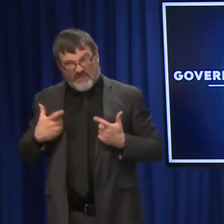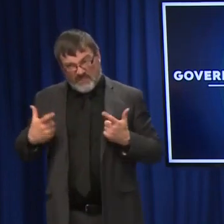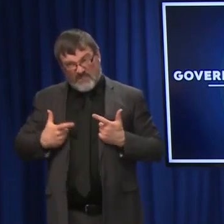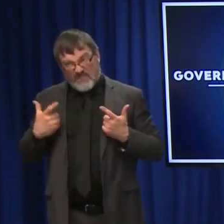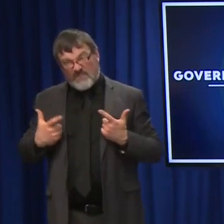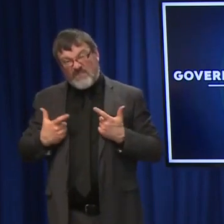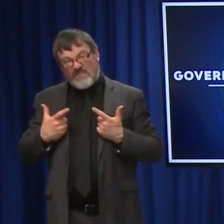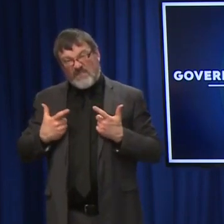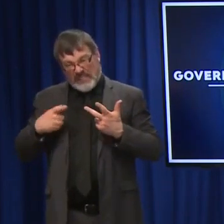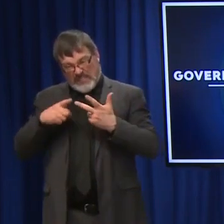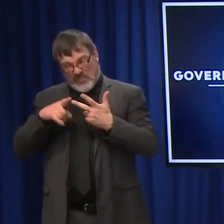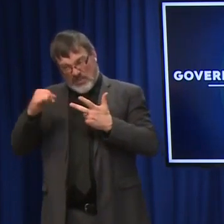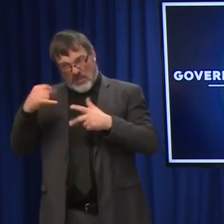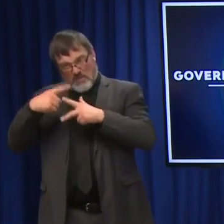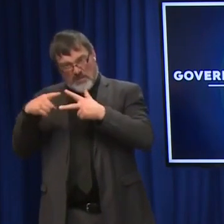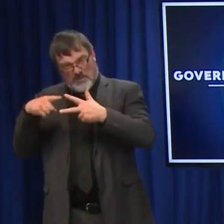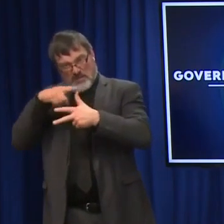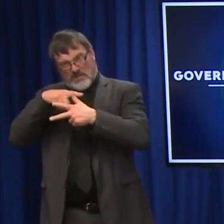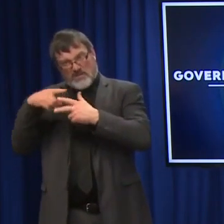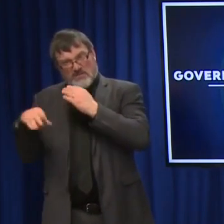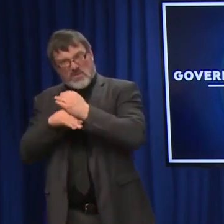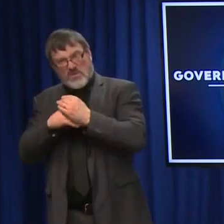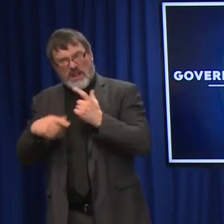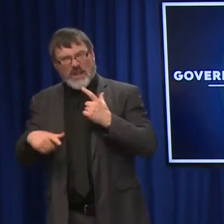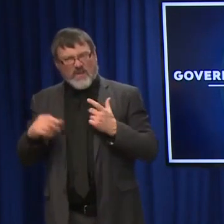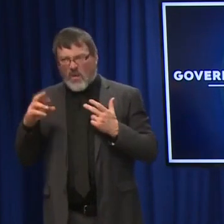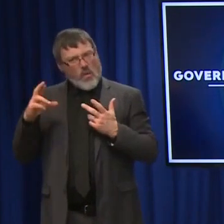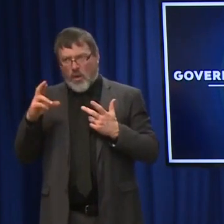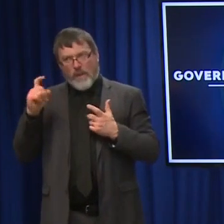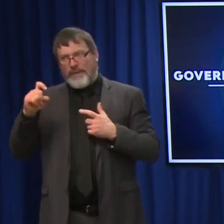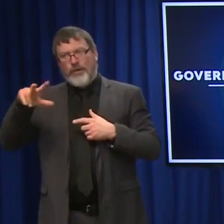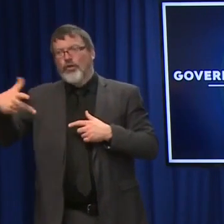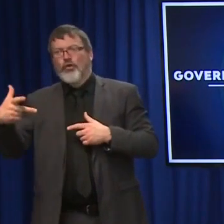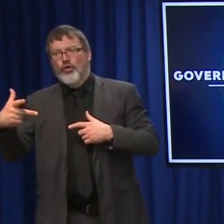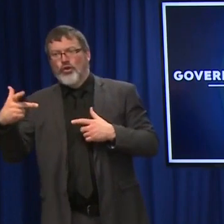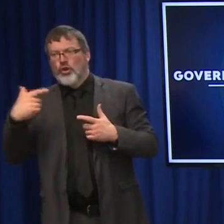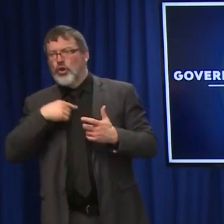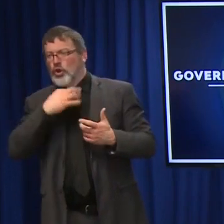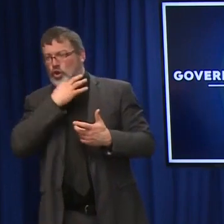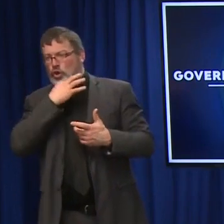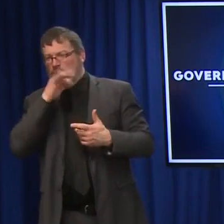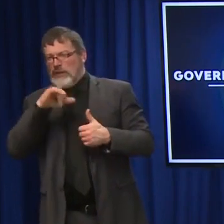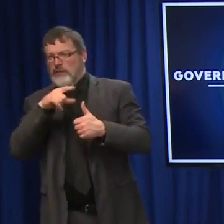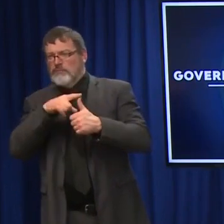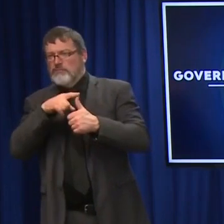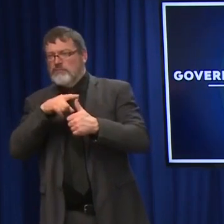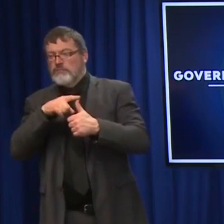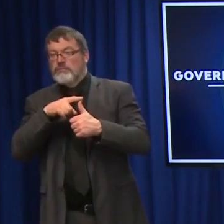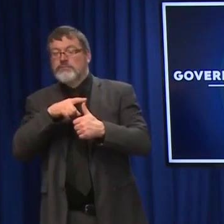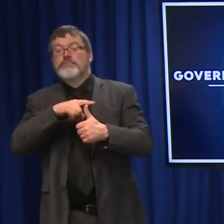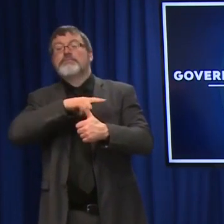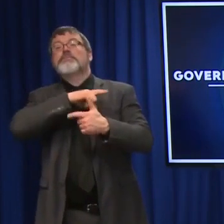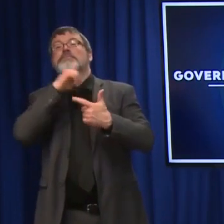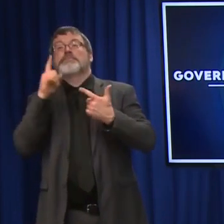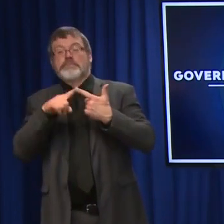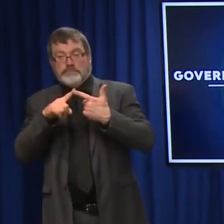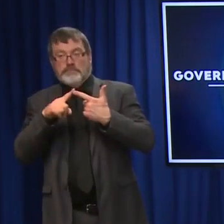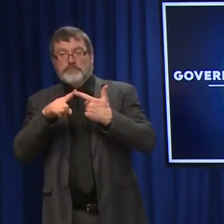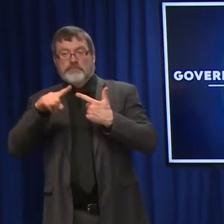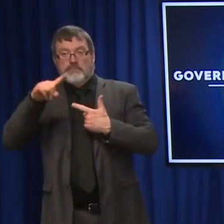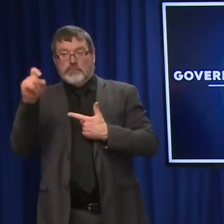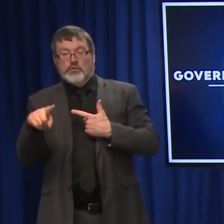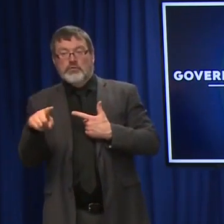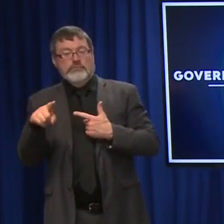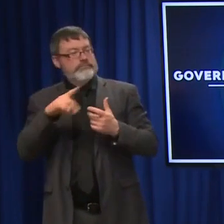Chan. And then my second question is that, Governor Sunu, as you mentioned, our hospital system has been receiving